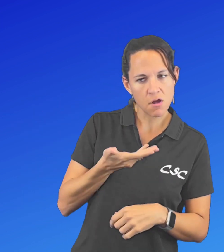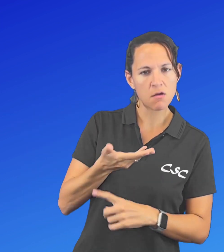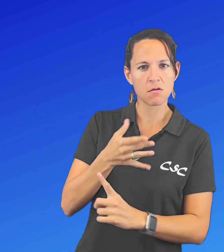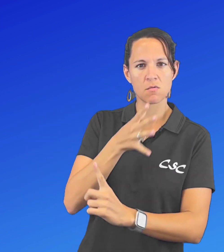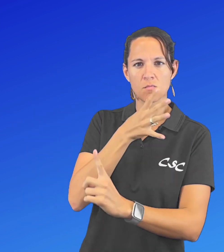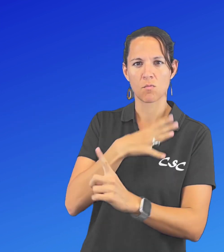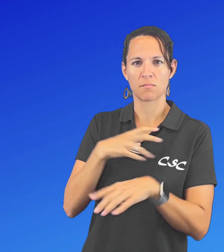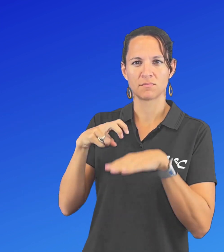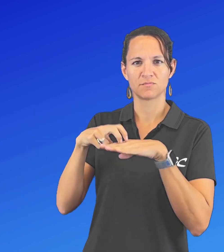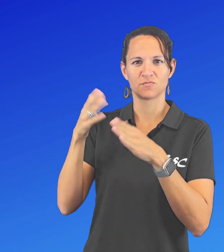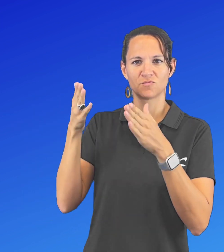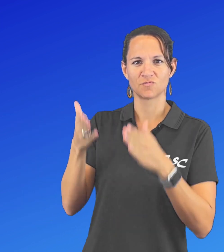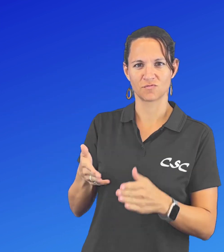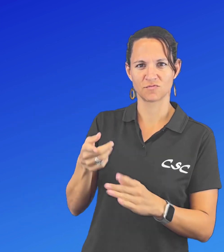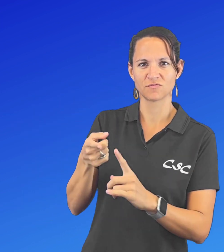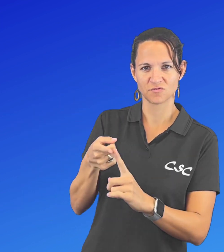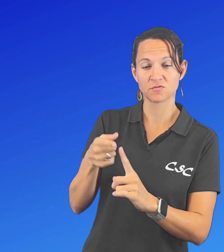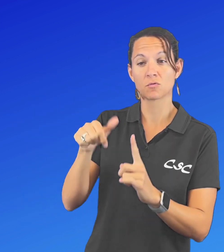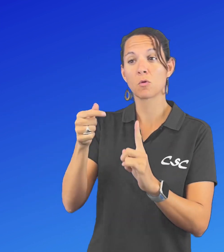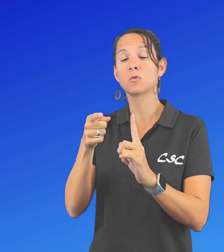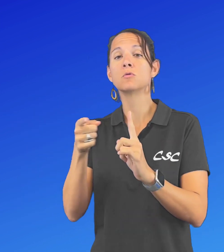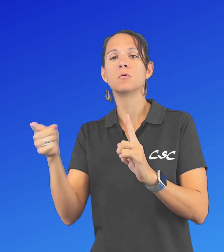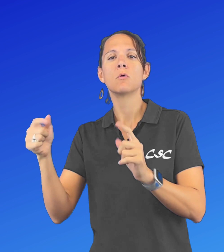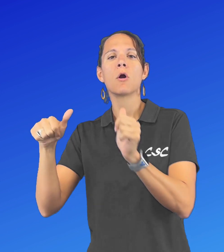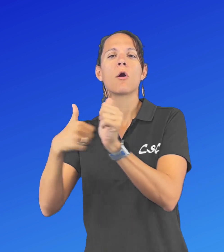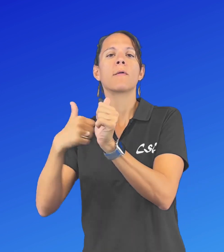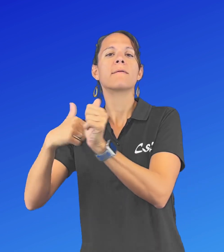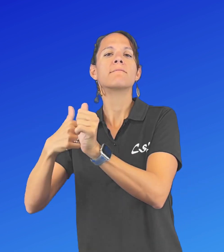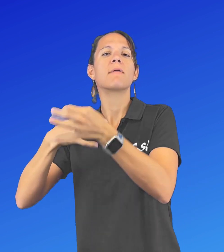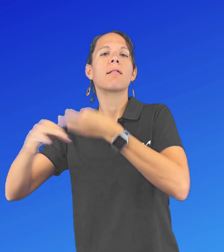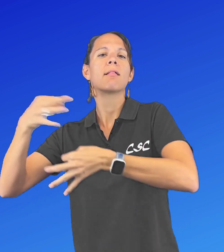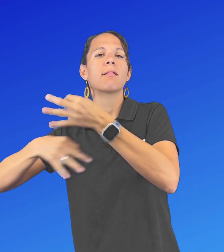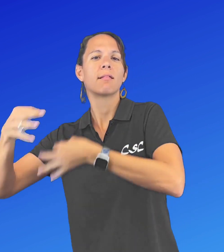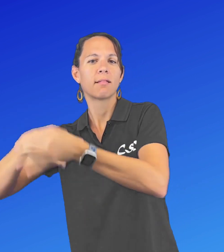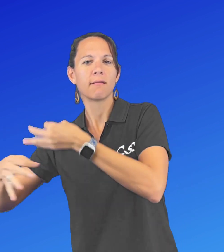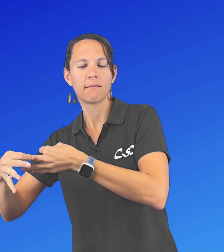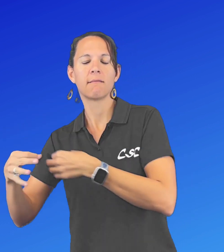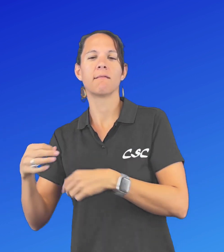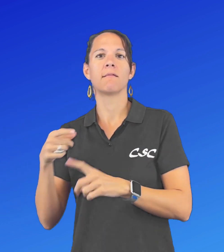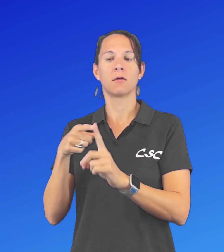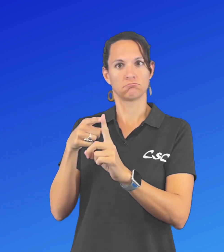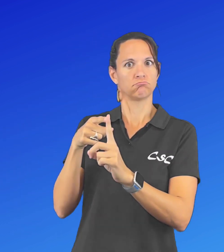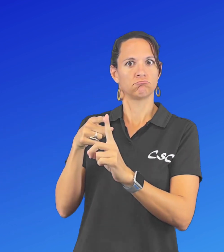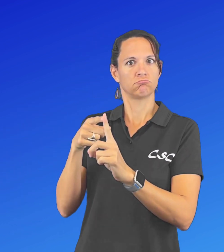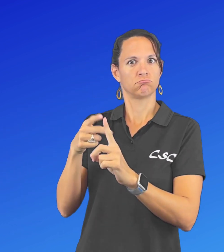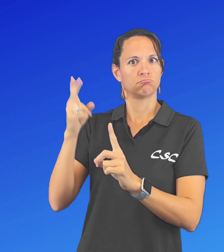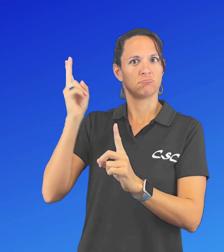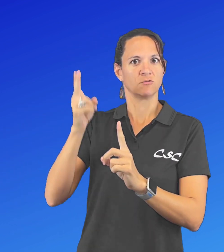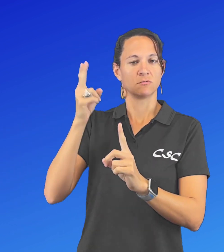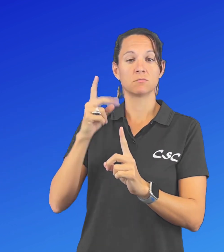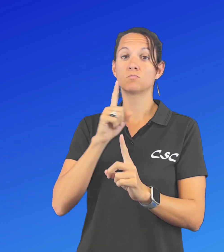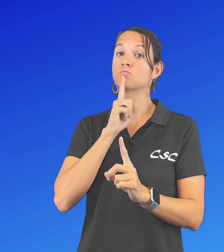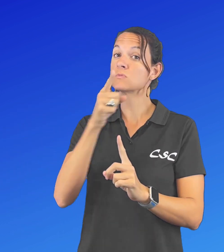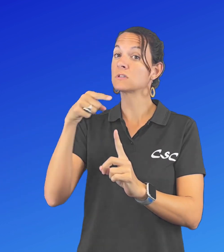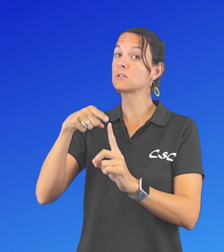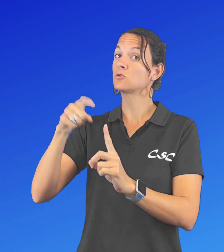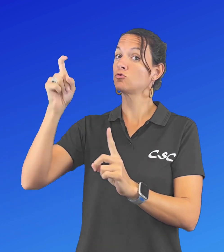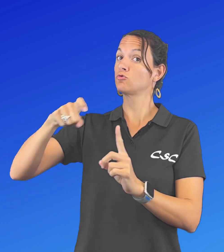as a non-alternate and as others were alternates. History in the making. She should have